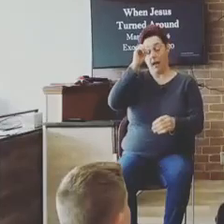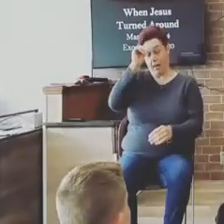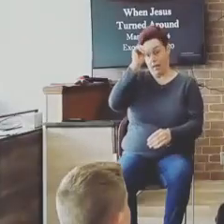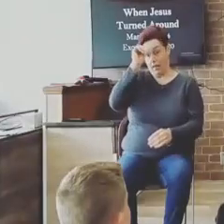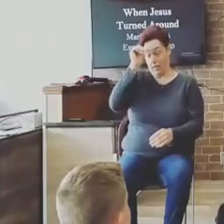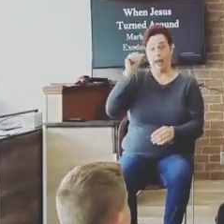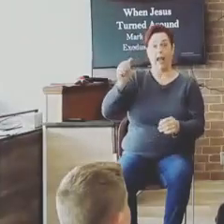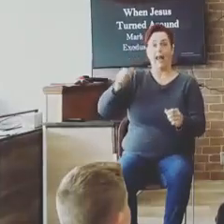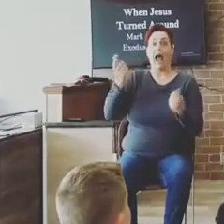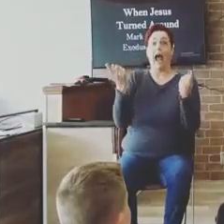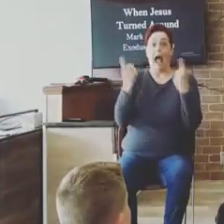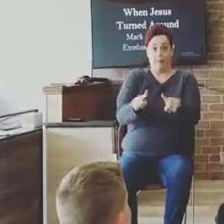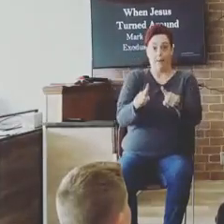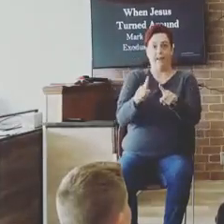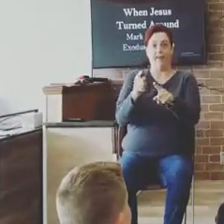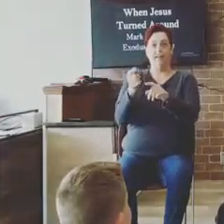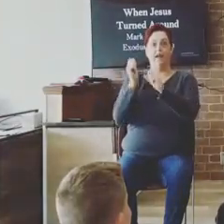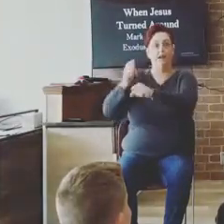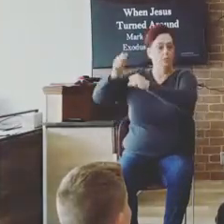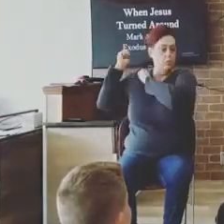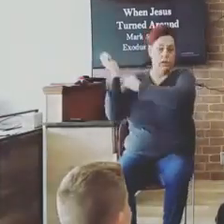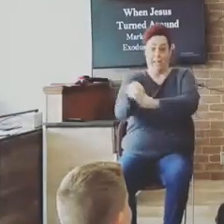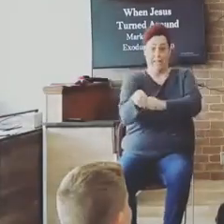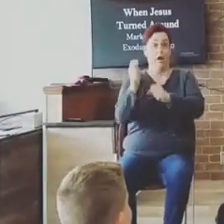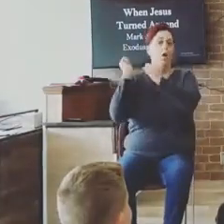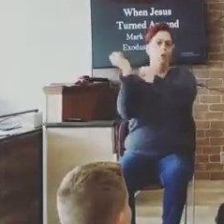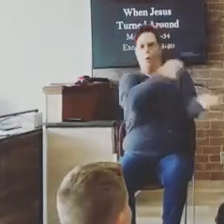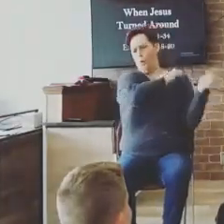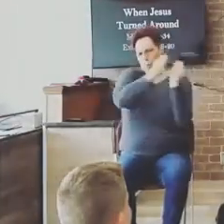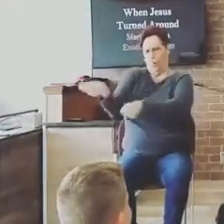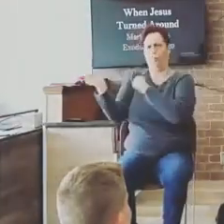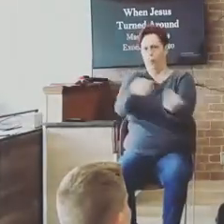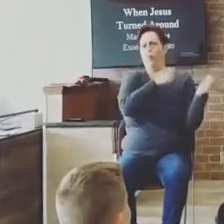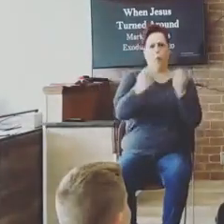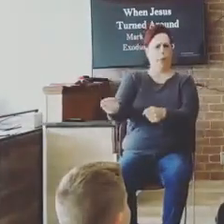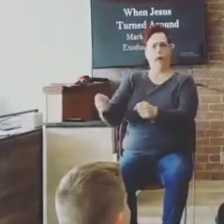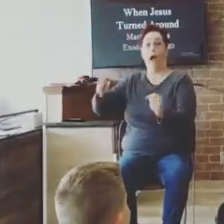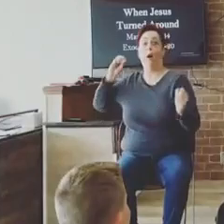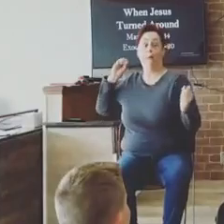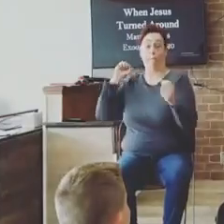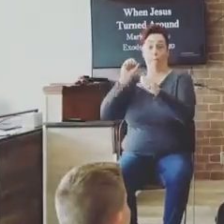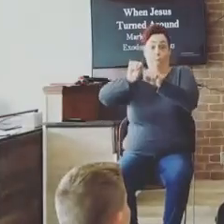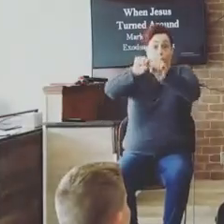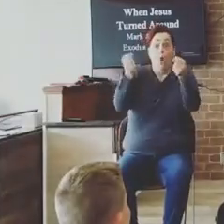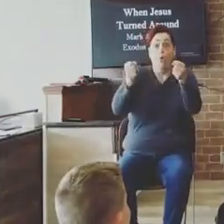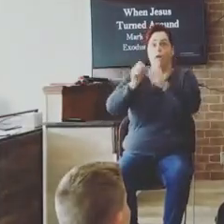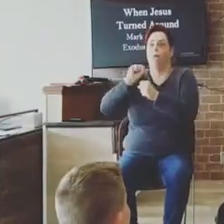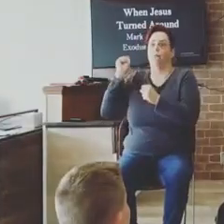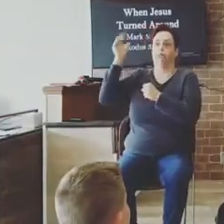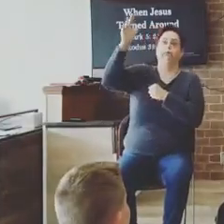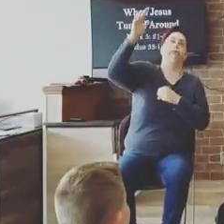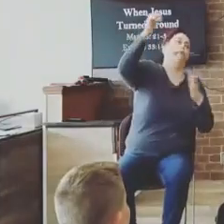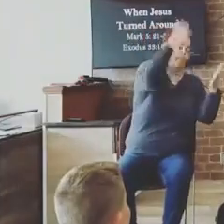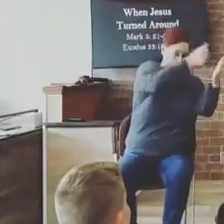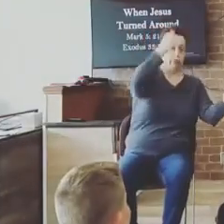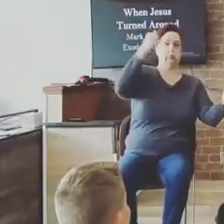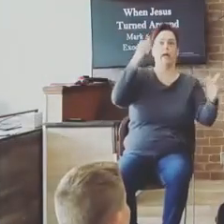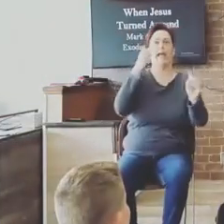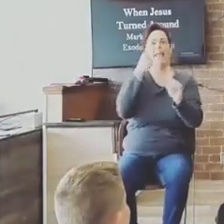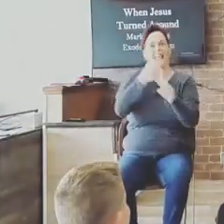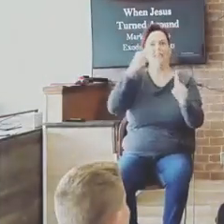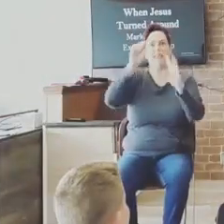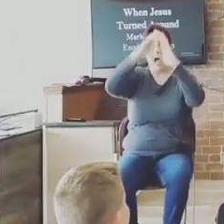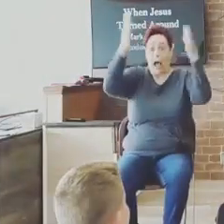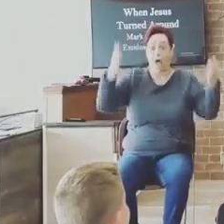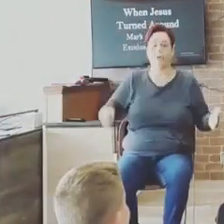him, and I could feel rage building up. like, man, what are you doing, son? And I just looked, and he was so scared. And I could see